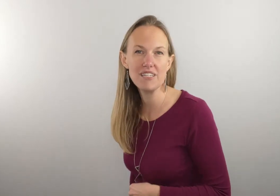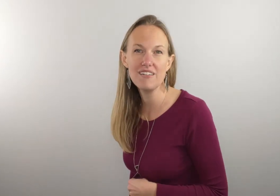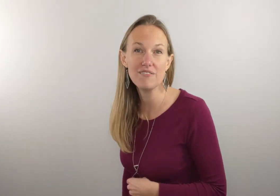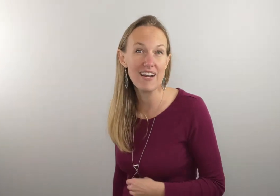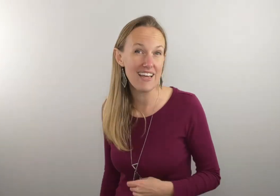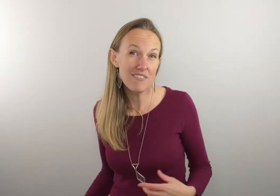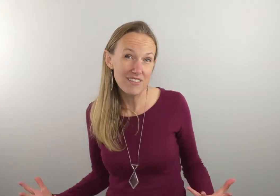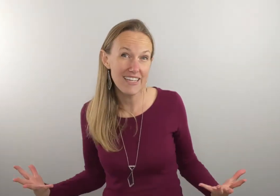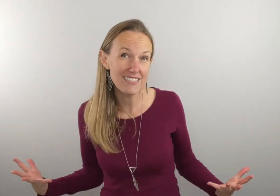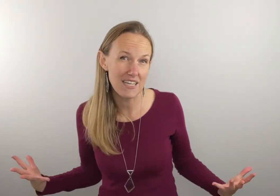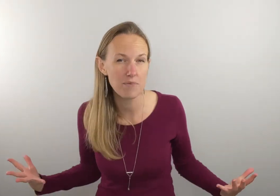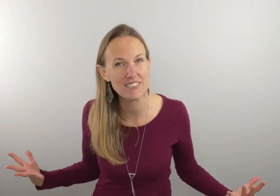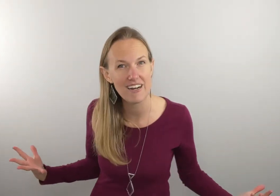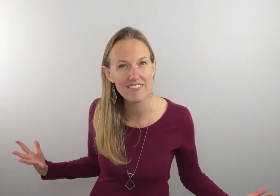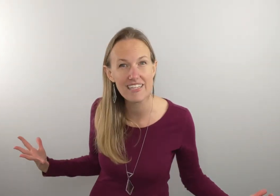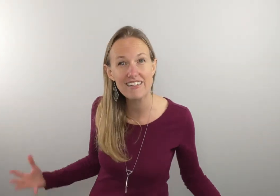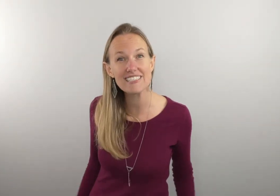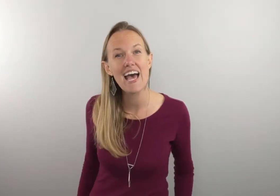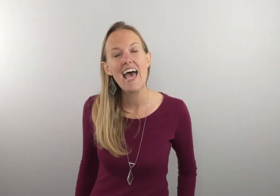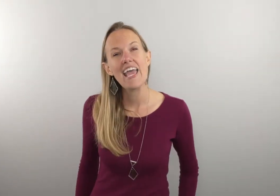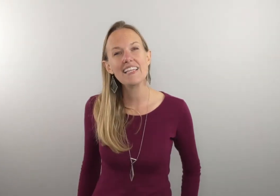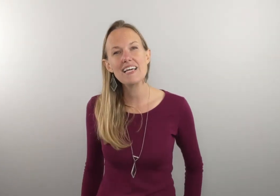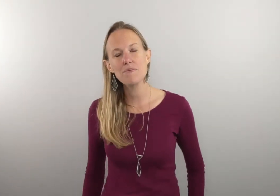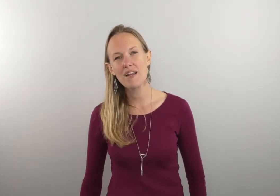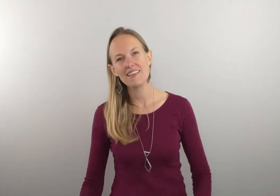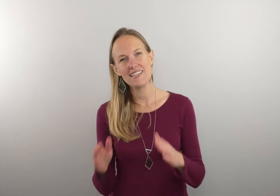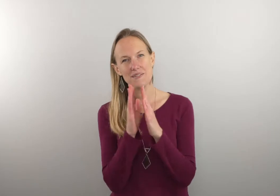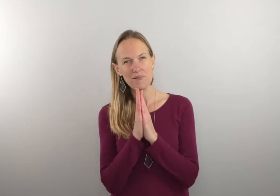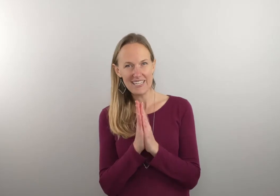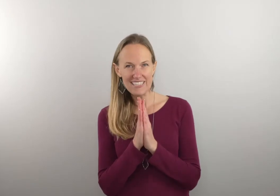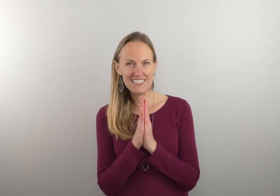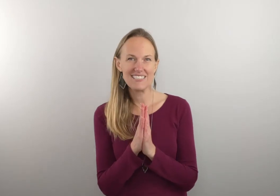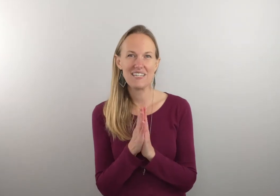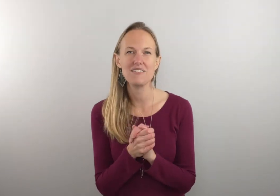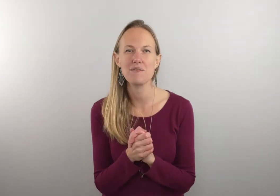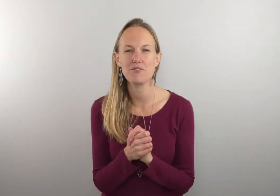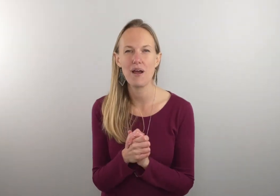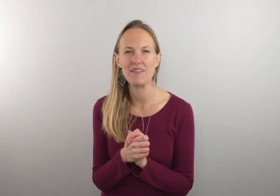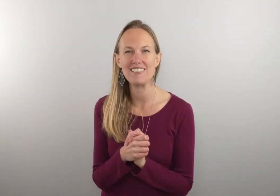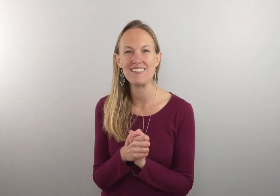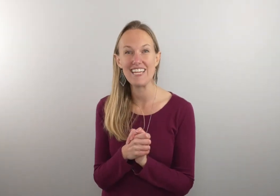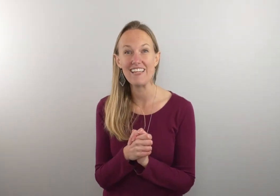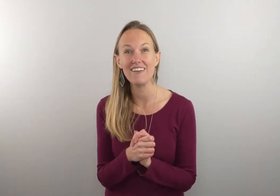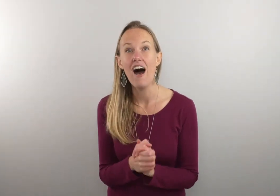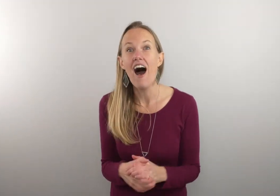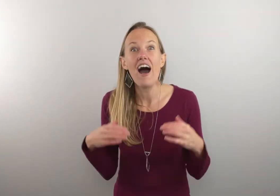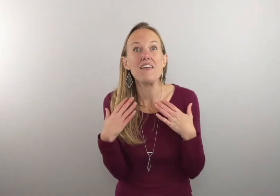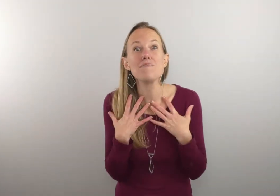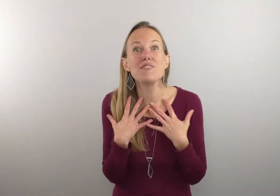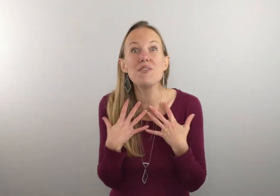you'll find helpful links like printing off the lyrics and last but not least please consider subscribing to the channel. I am so